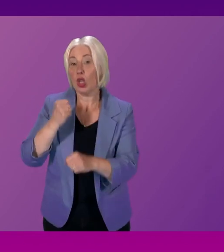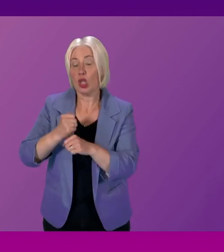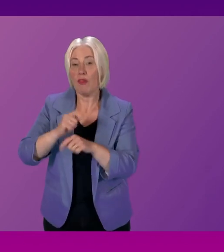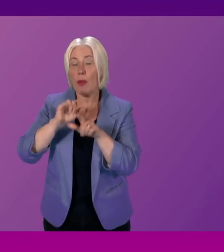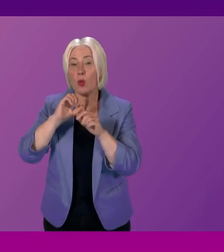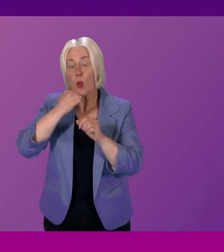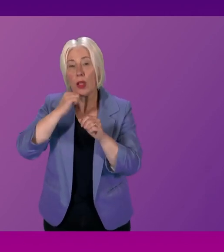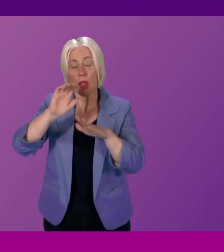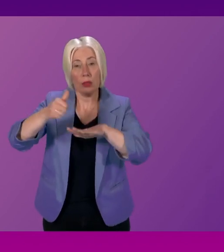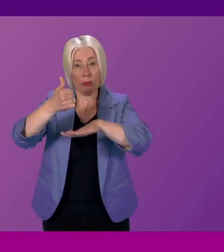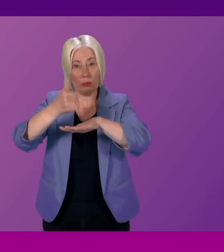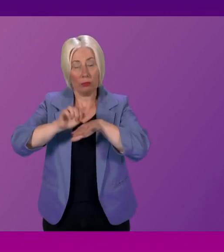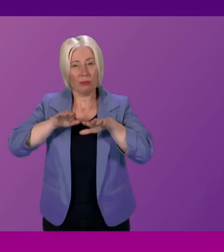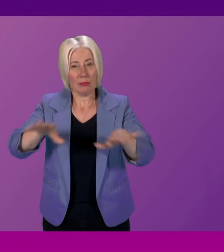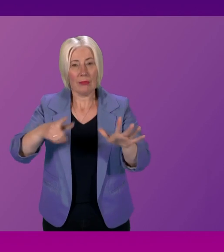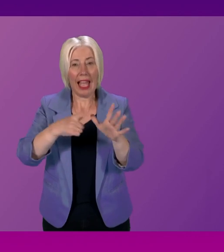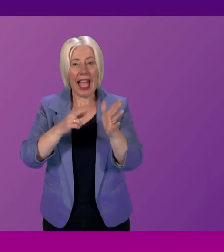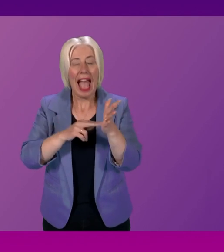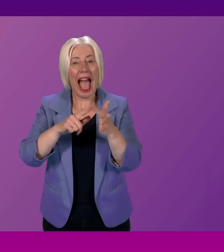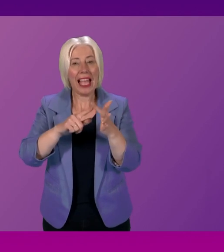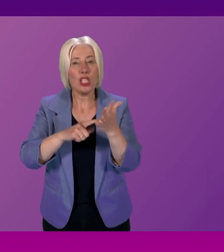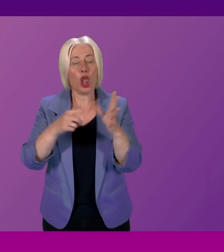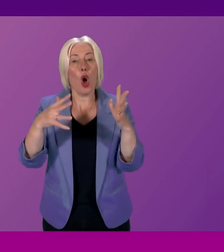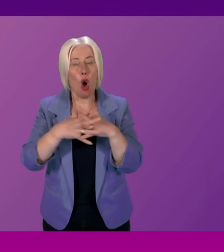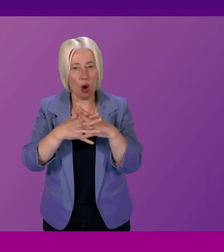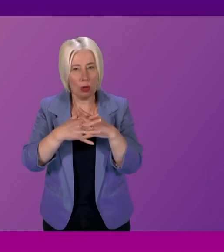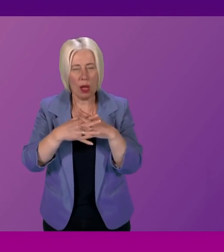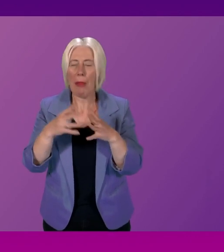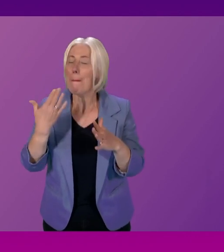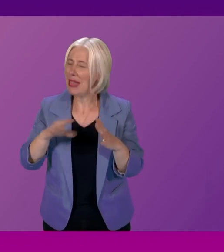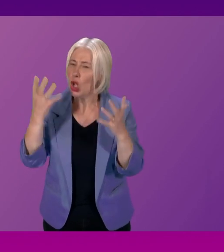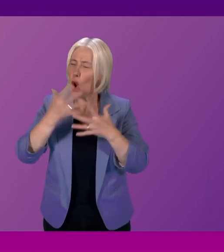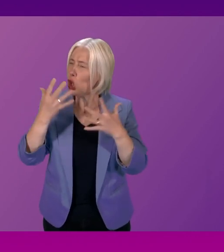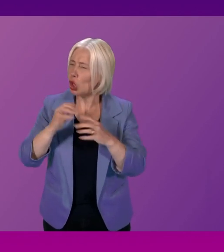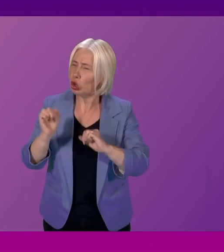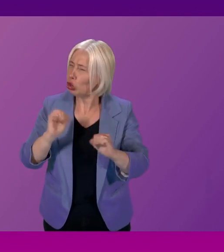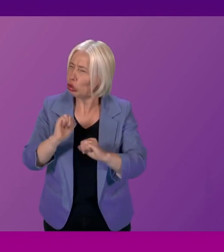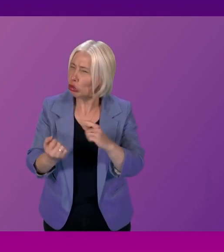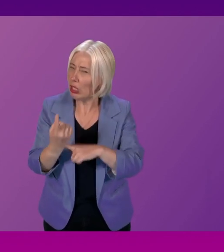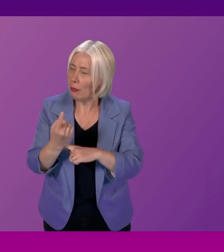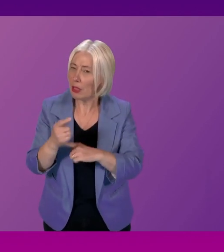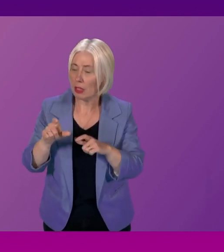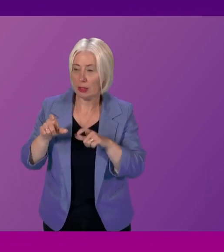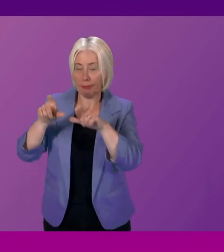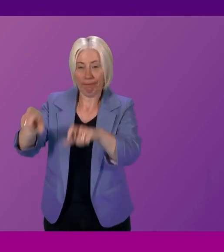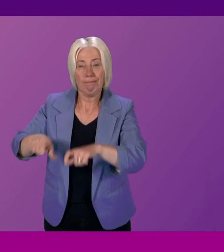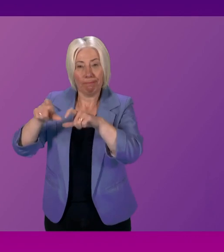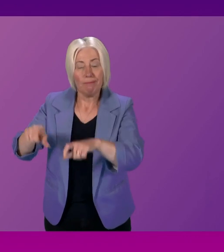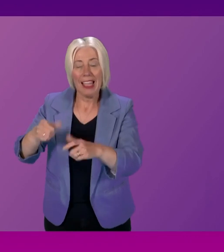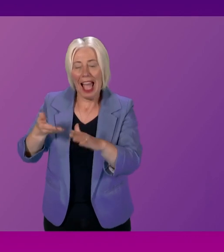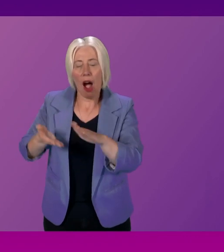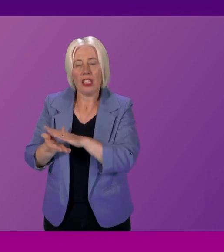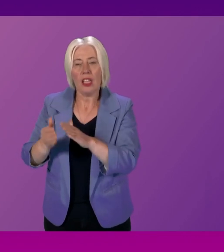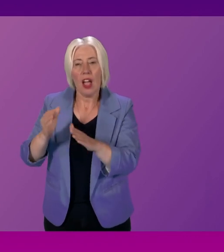implement Anne's Law. However, there are concerns that that still hasn't taken place and it's currently sitting within the National Care Service bill.